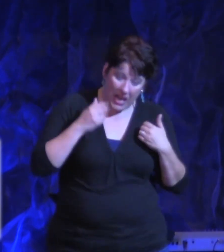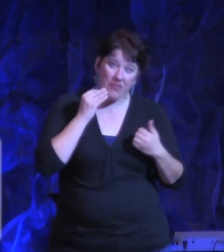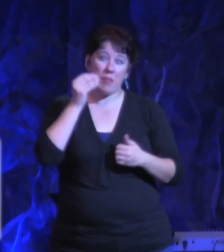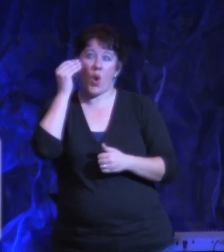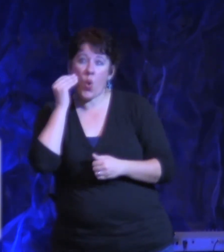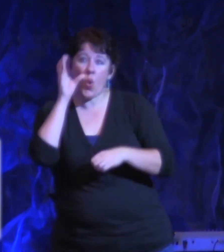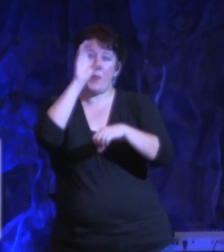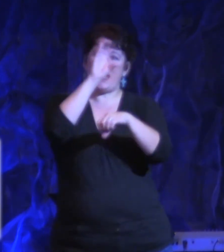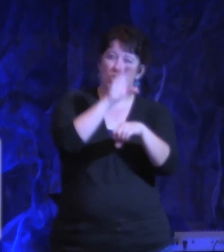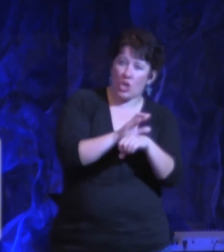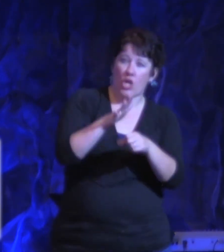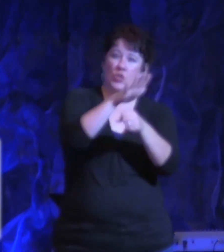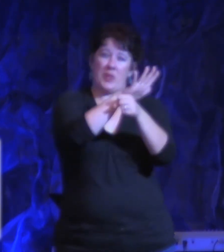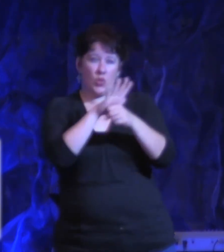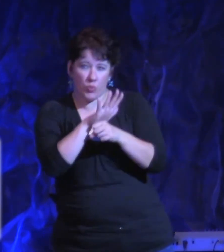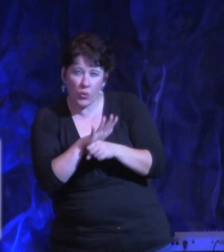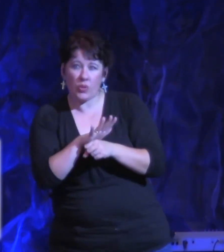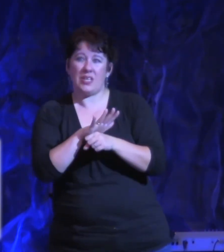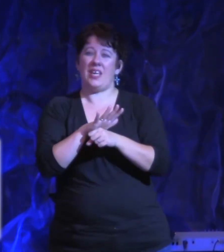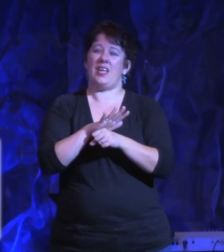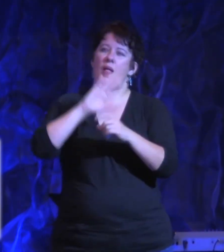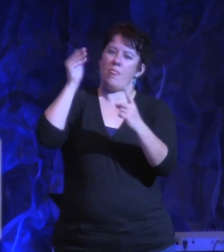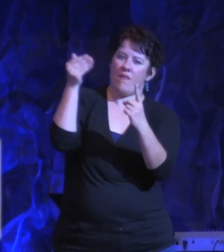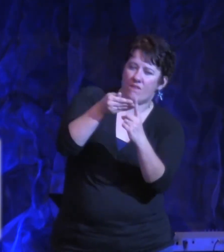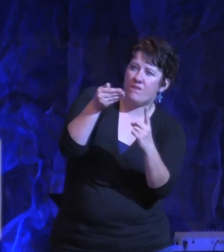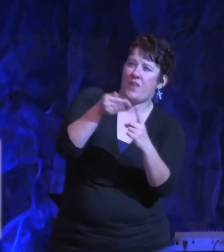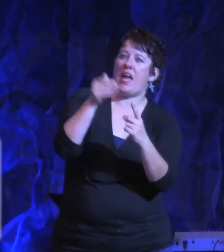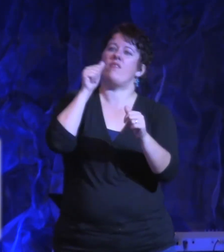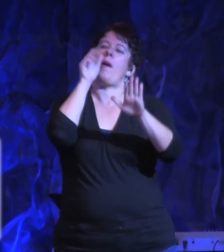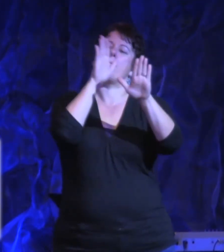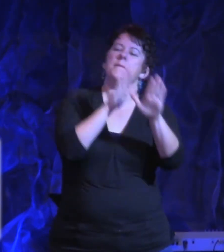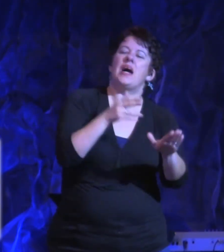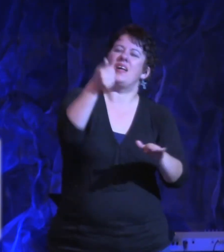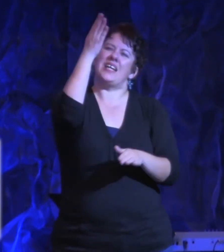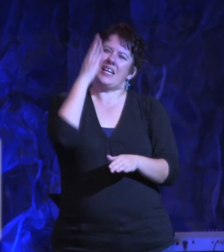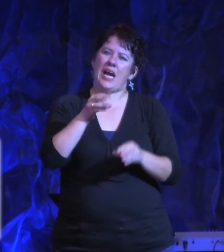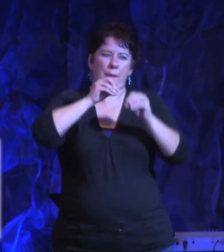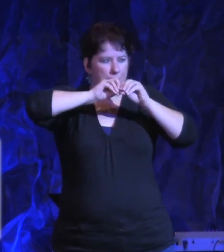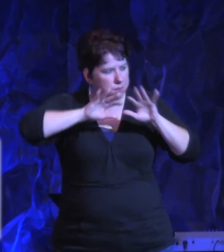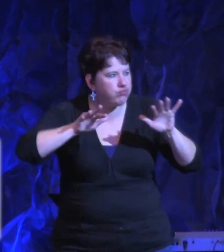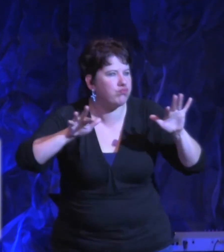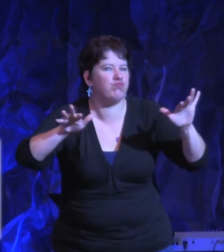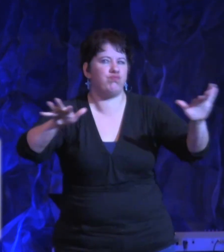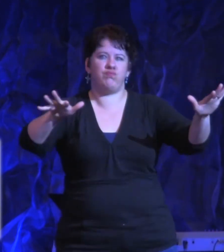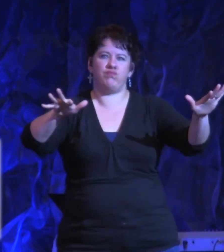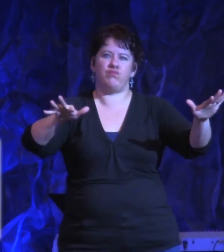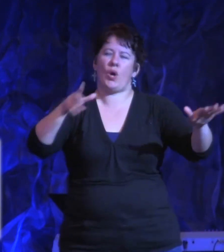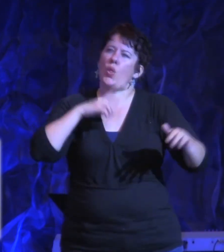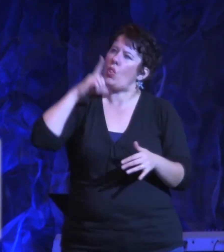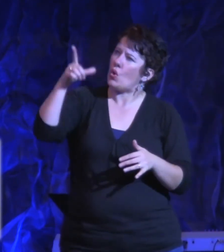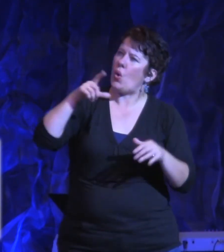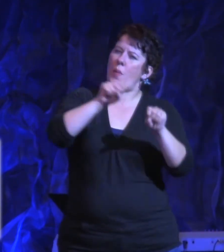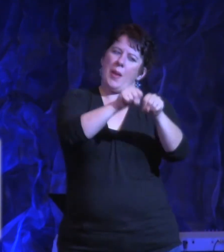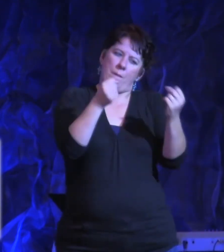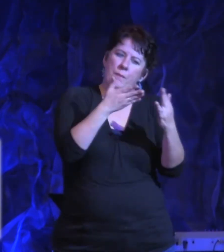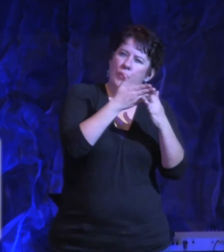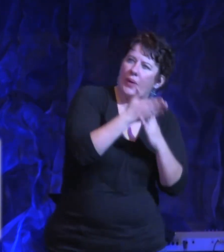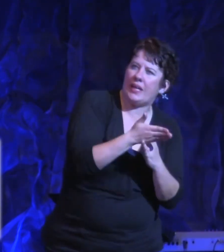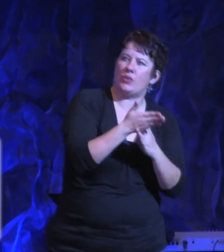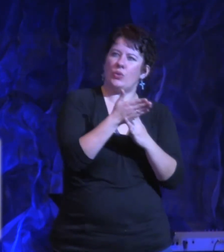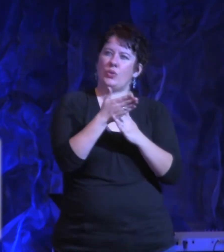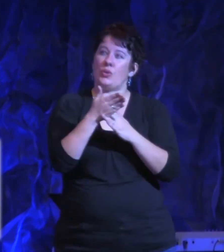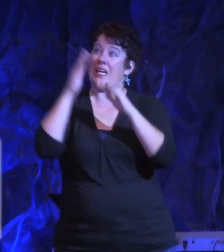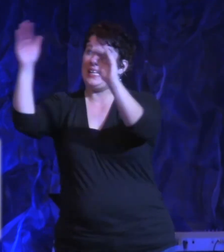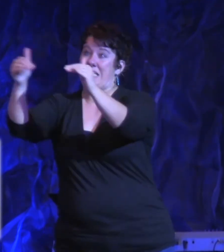favor of God right now. May the blessing and the favor of God be released today. Lord, may there be breakthrough in the